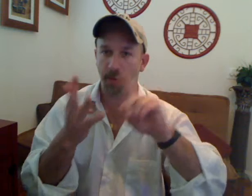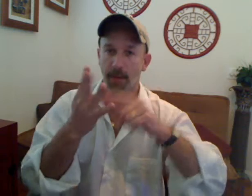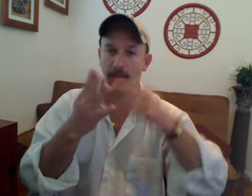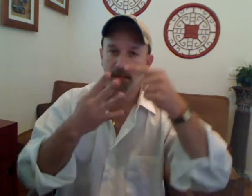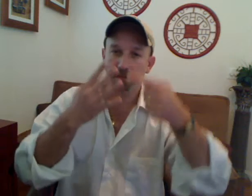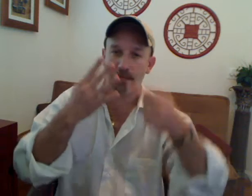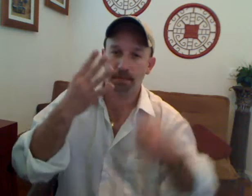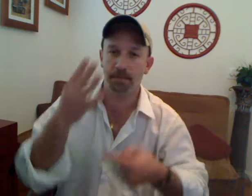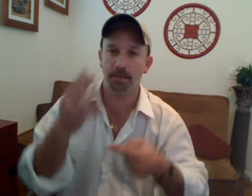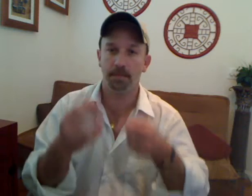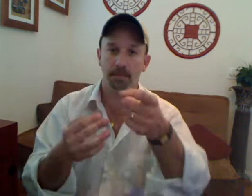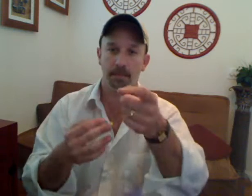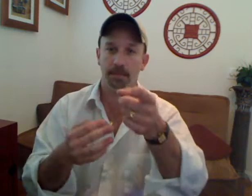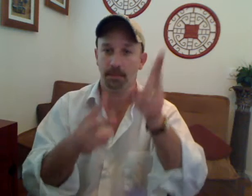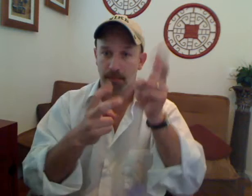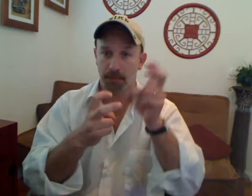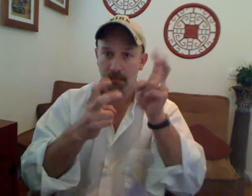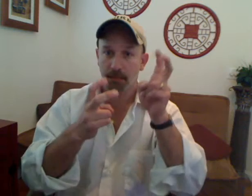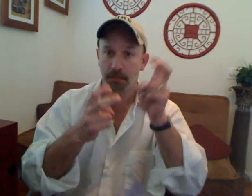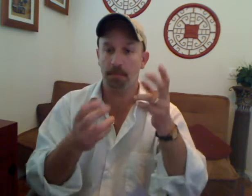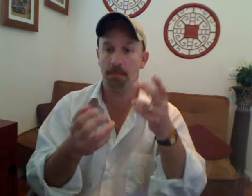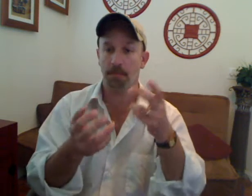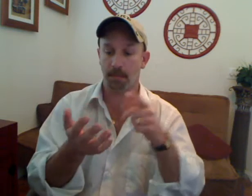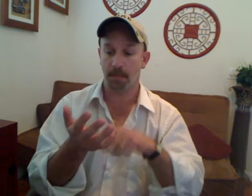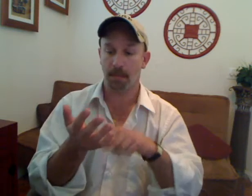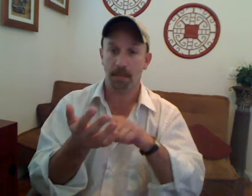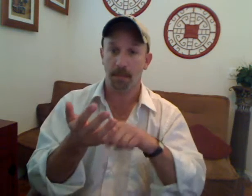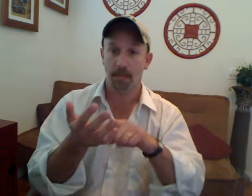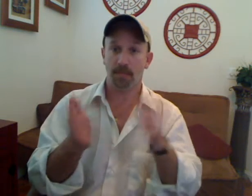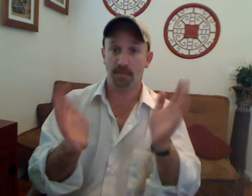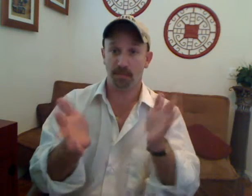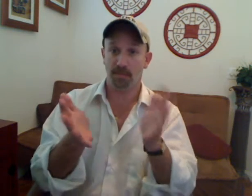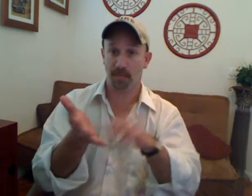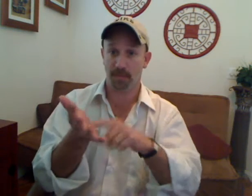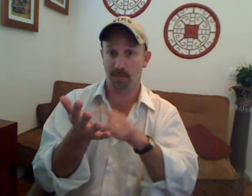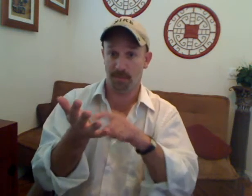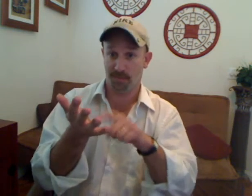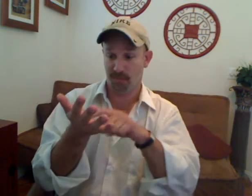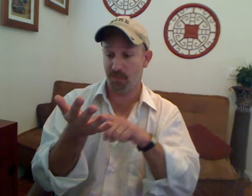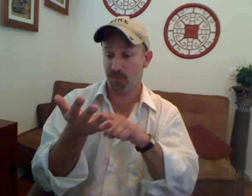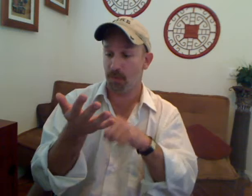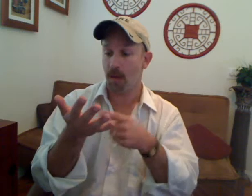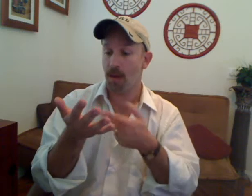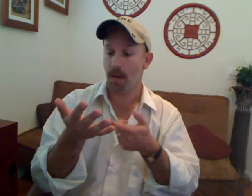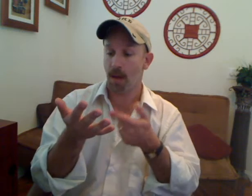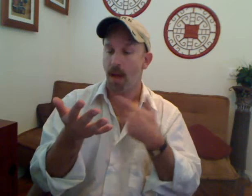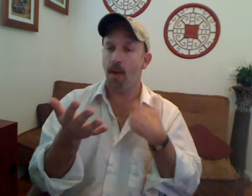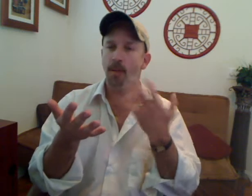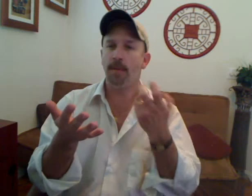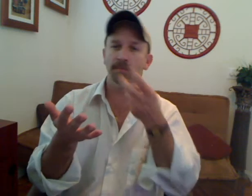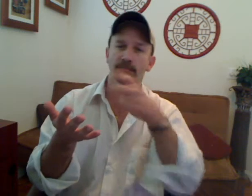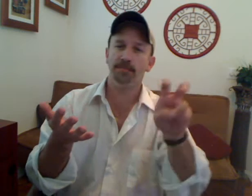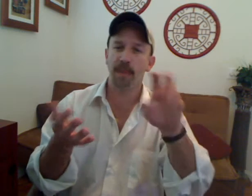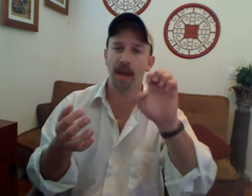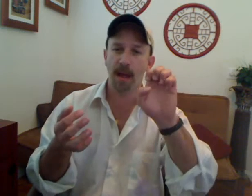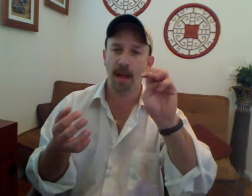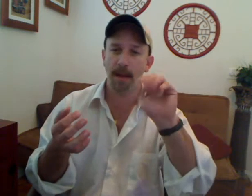Well, this should take about 12 minutes. What have I had on my stuff to read during the big dumb second wish show? Well,